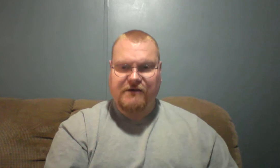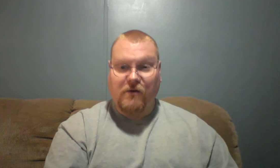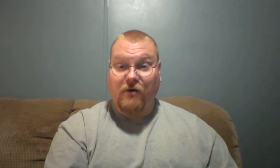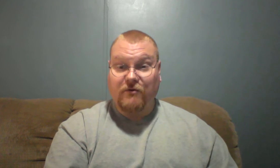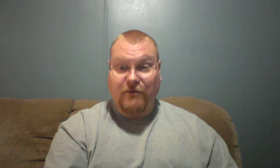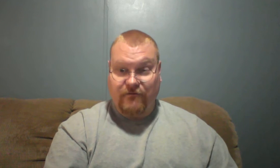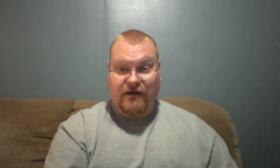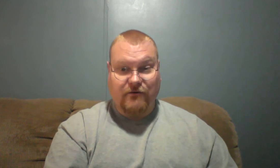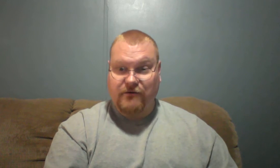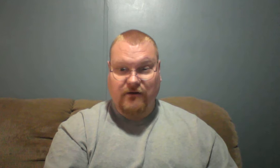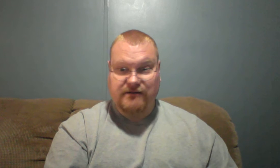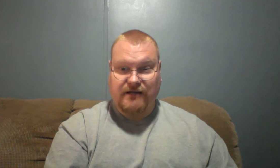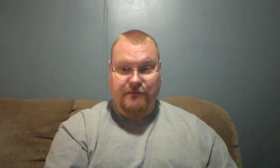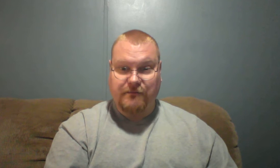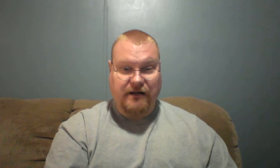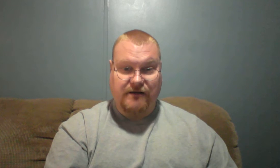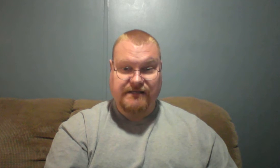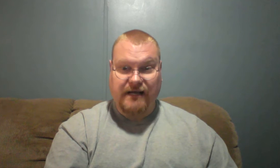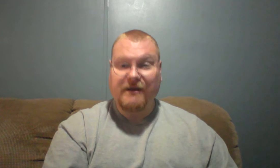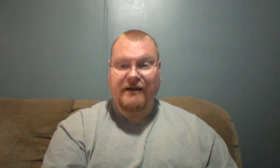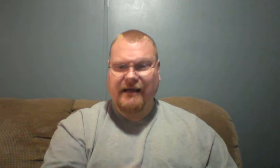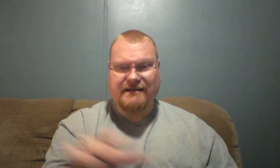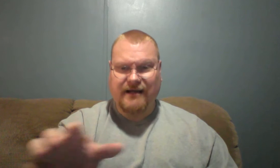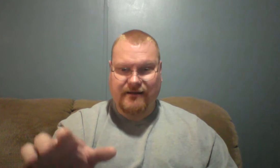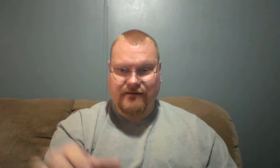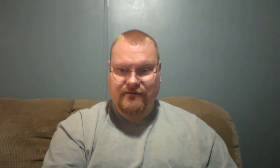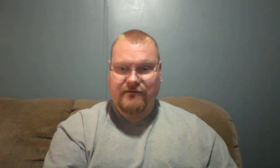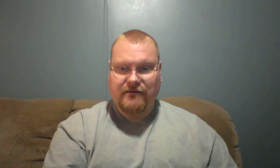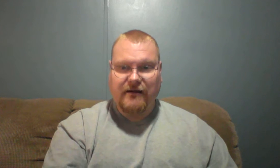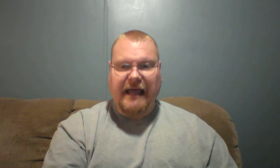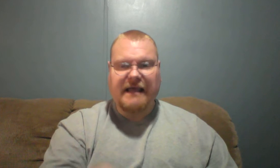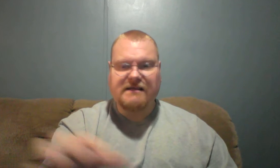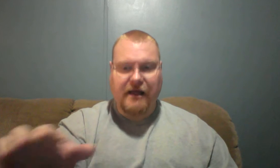what? We're moving on, not stopping because of him. He's nothing. He is nothing.